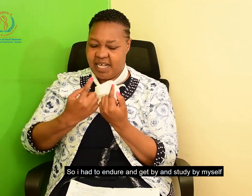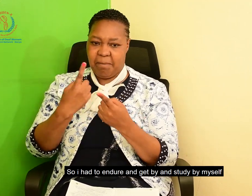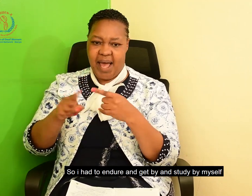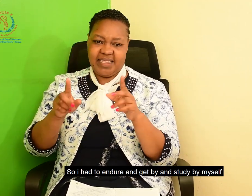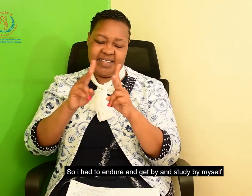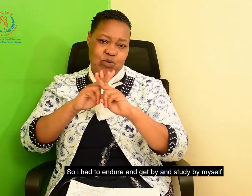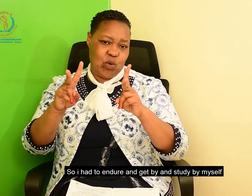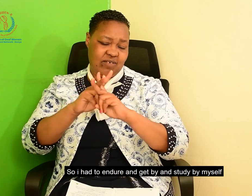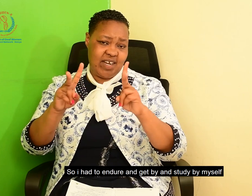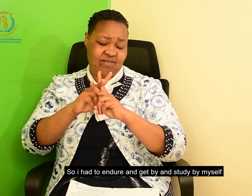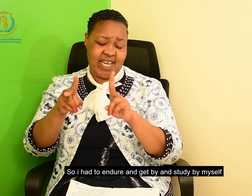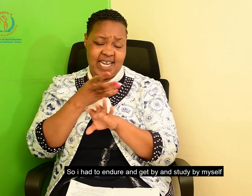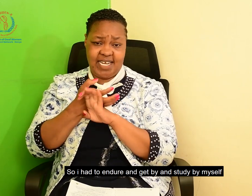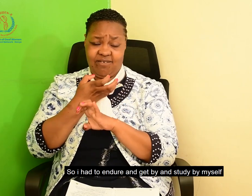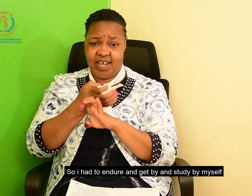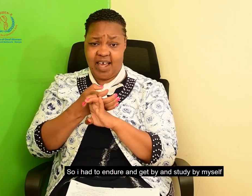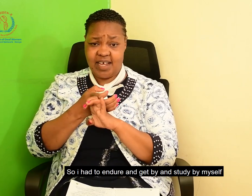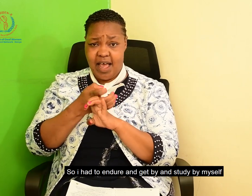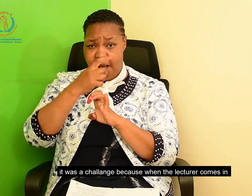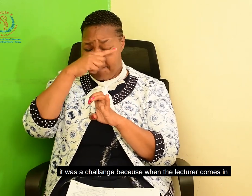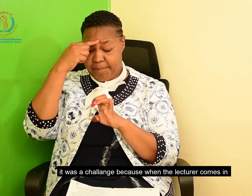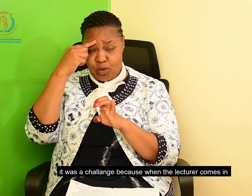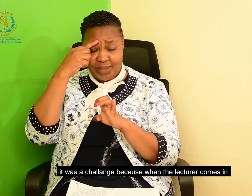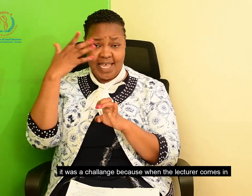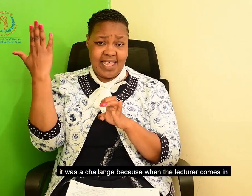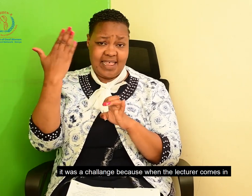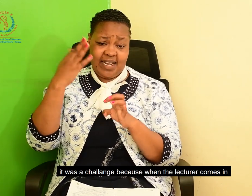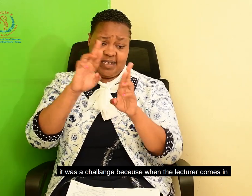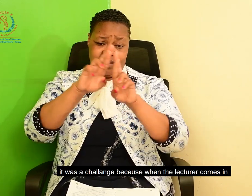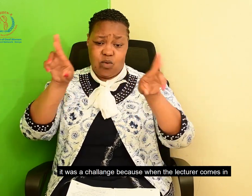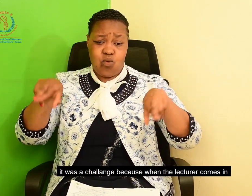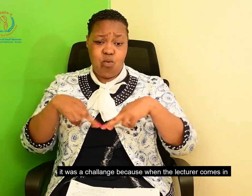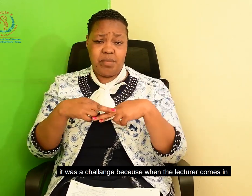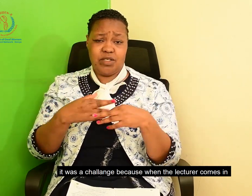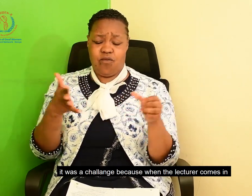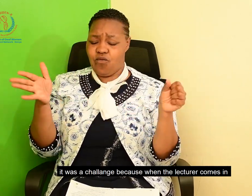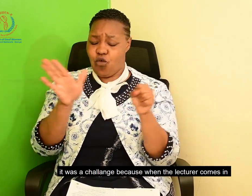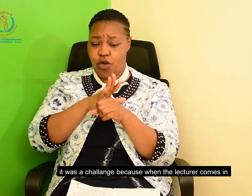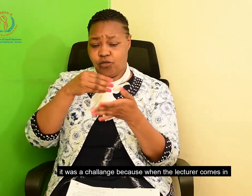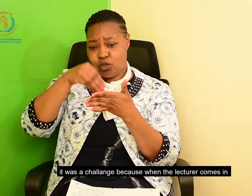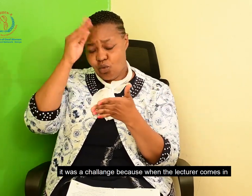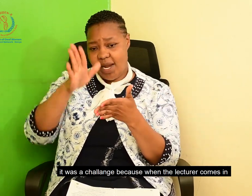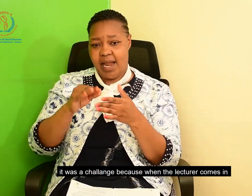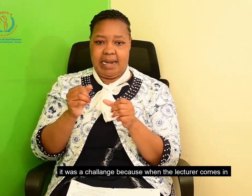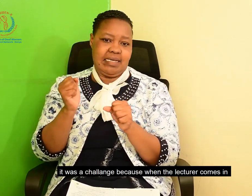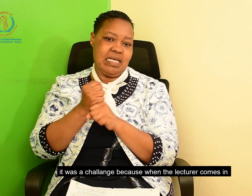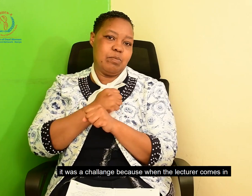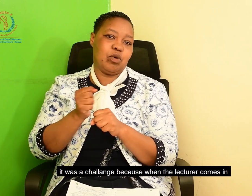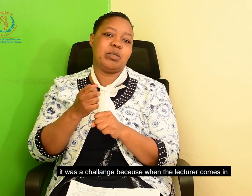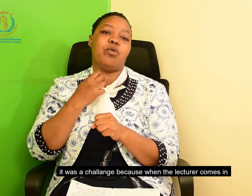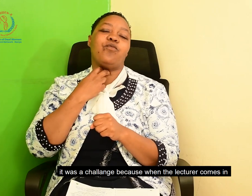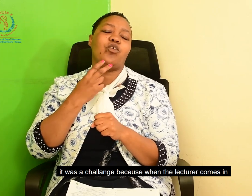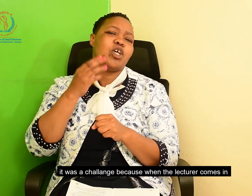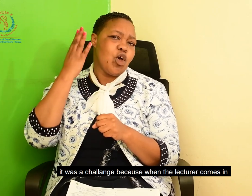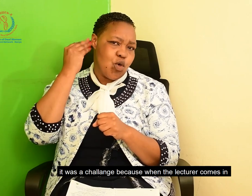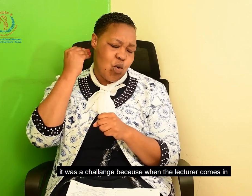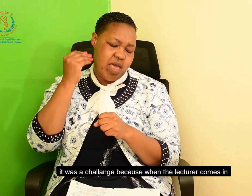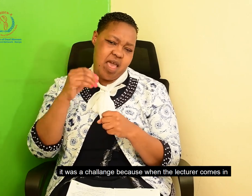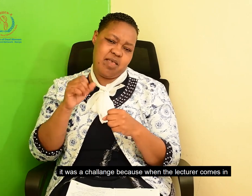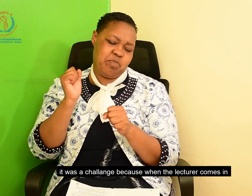and study with myself. But it was a challenge because, you see, when the lecture comes in,